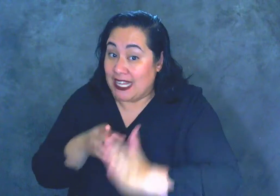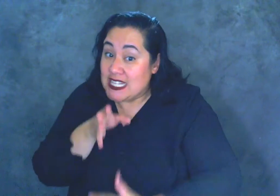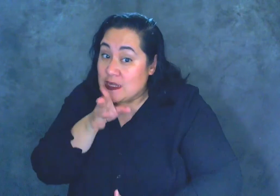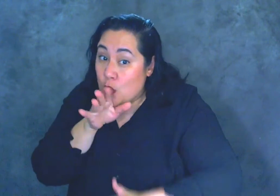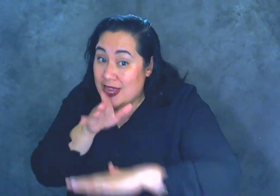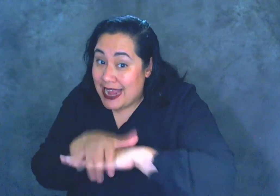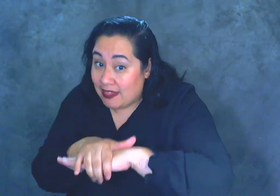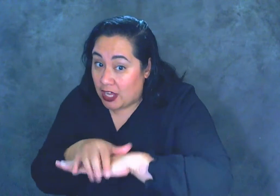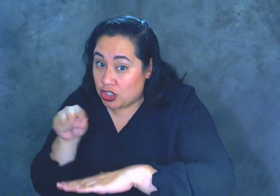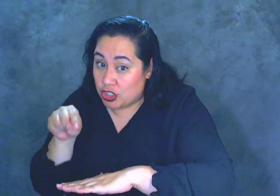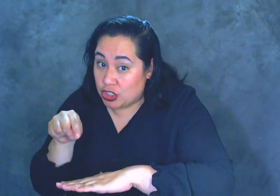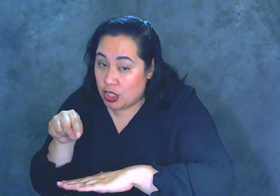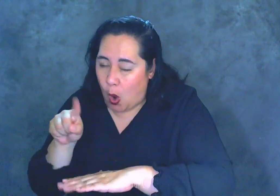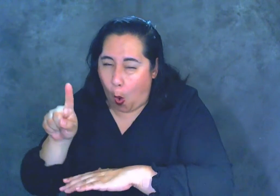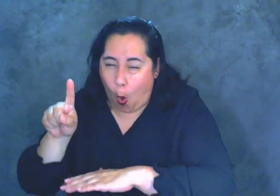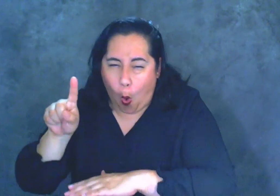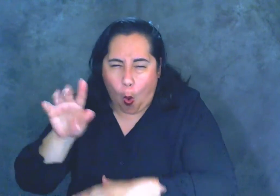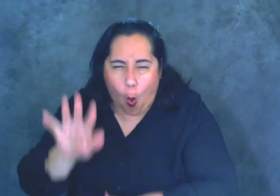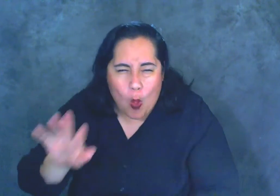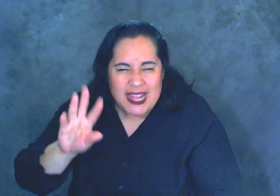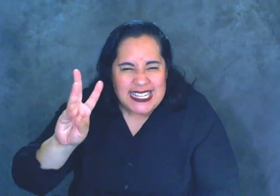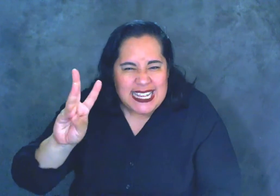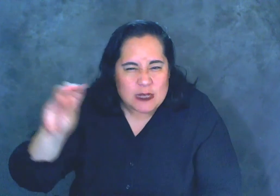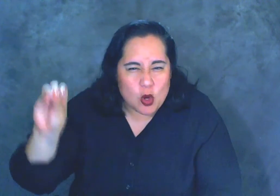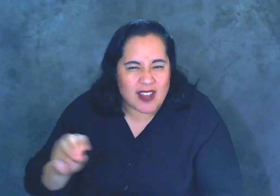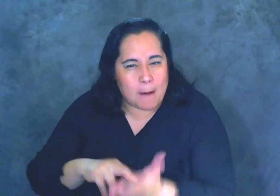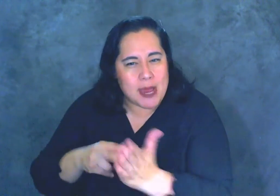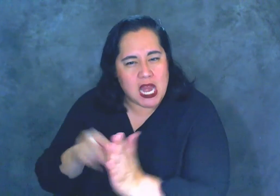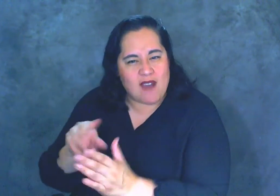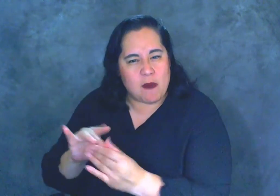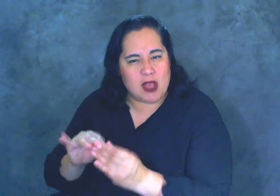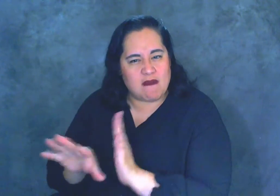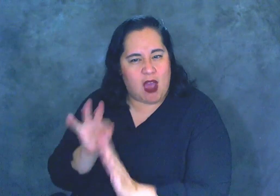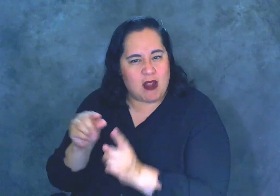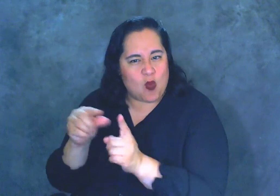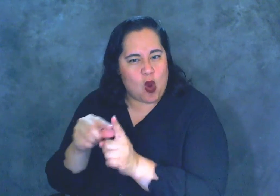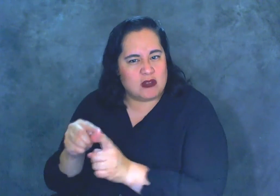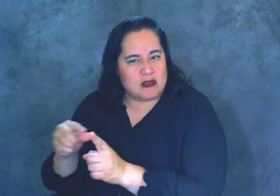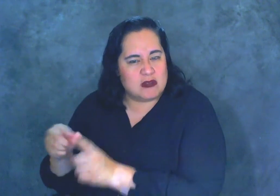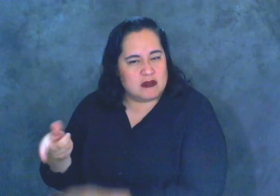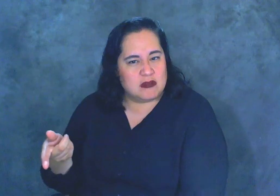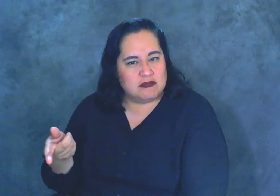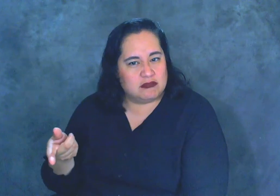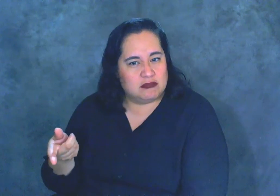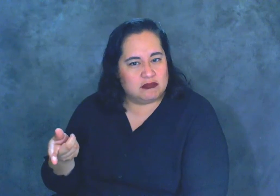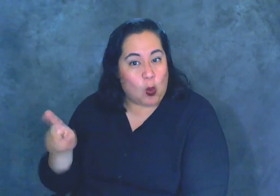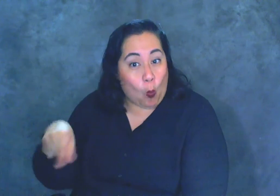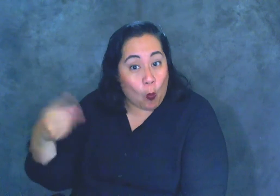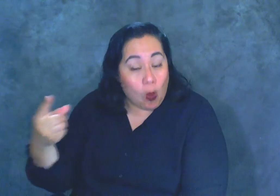English, only 6% of the meaning of a message is found in the words. 39%